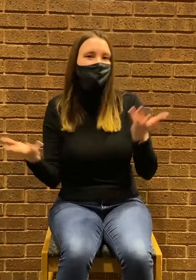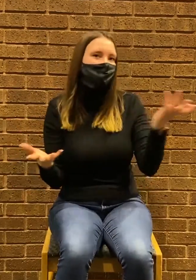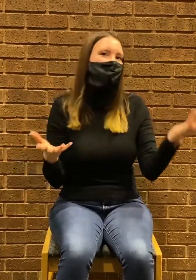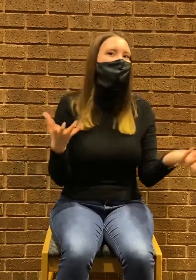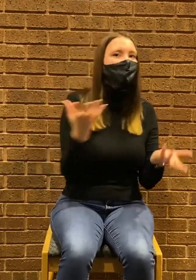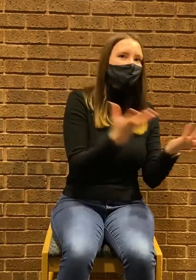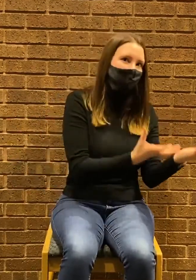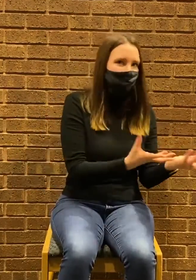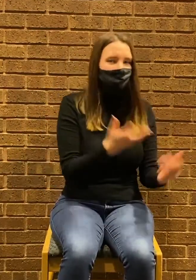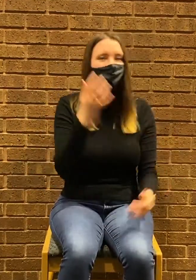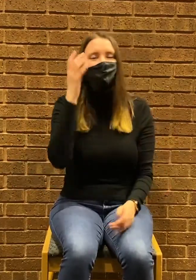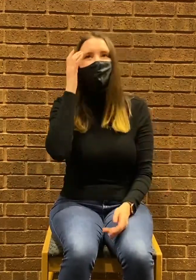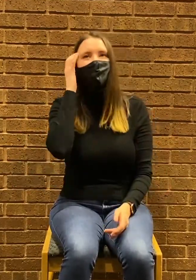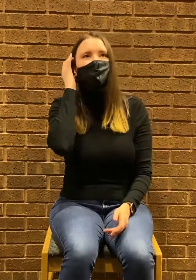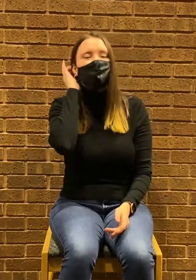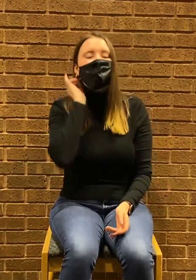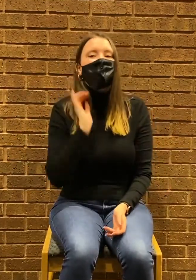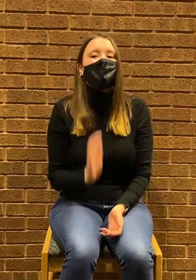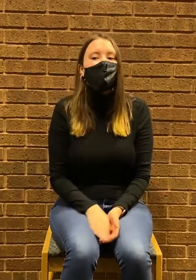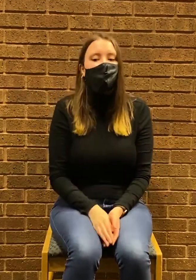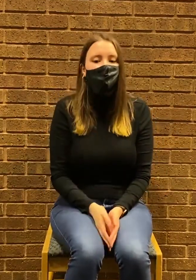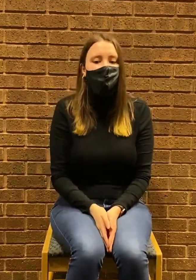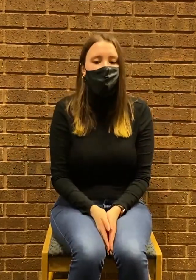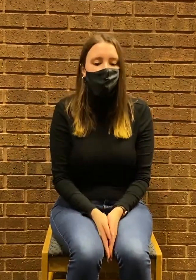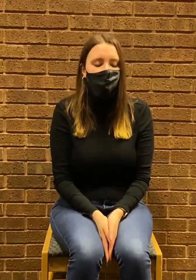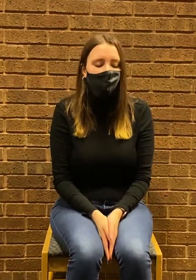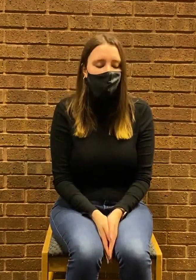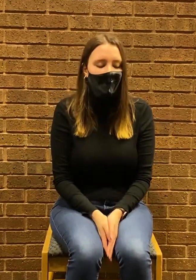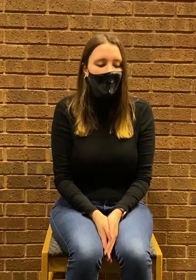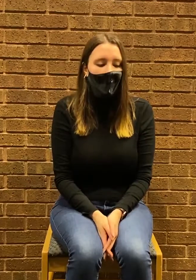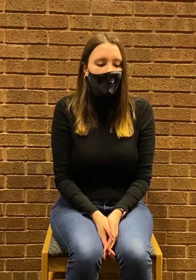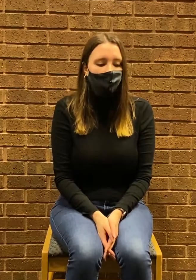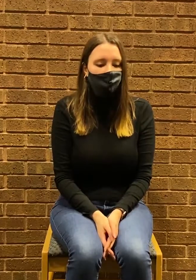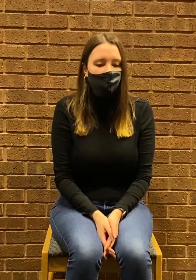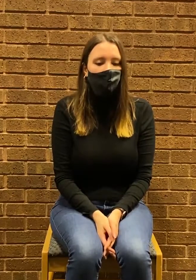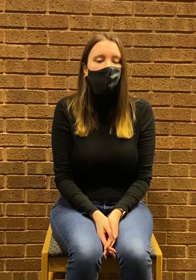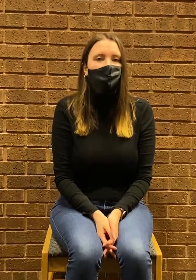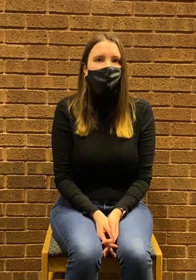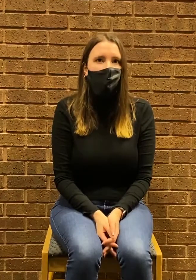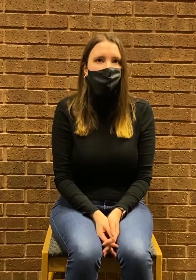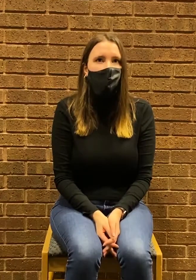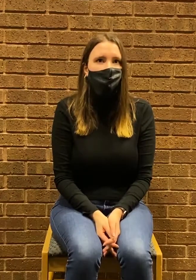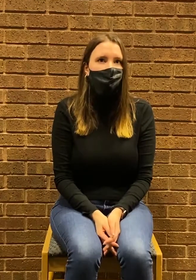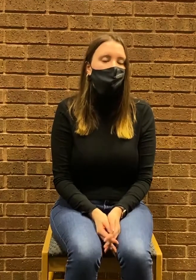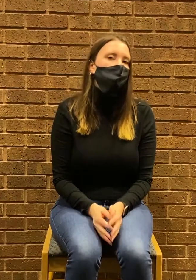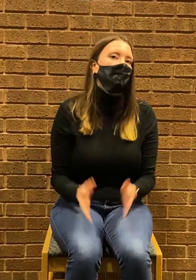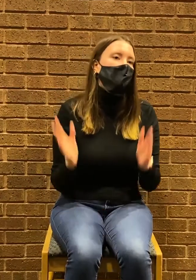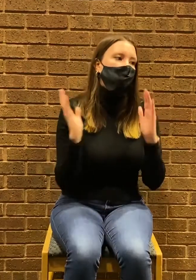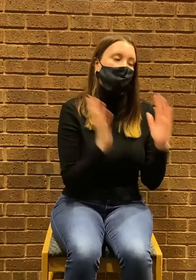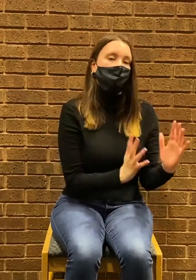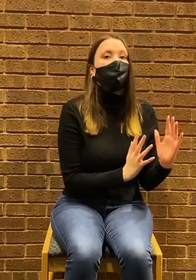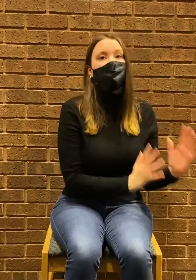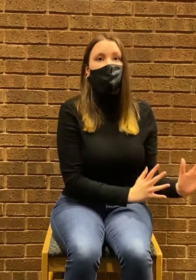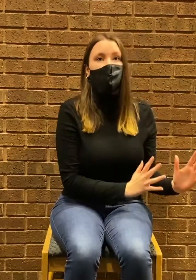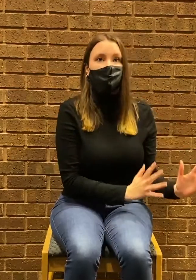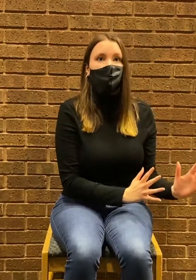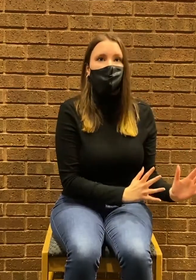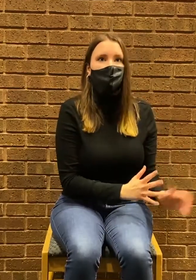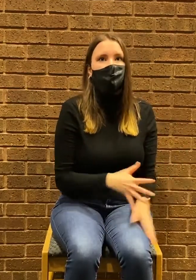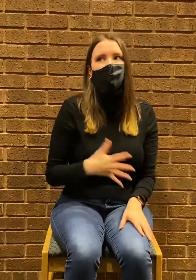sense is it so coherent with the rest of it um that was an issue but other than that it was nice to actually really understand the show as it was I didn't